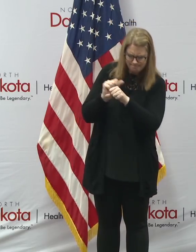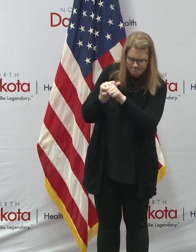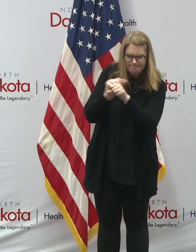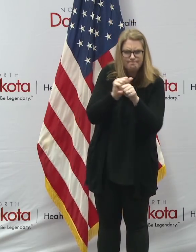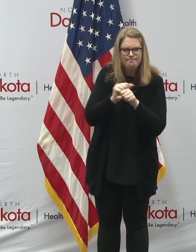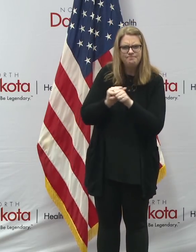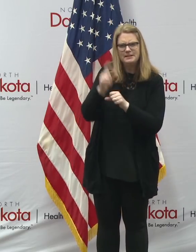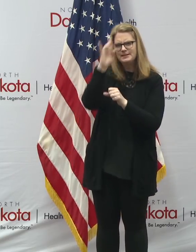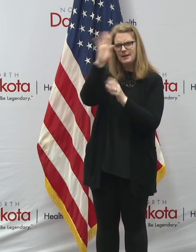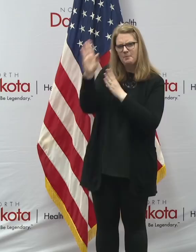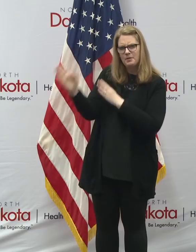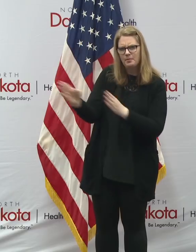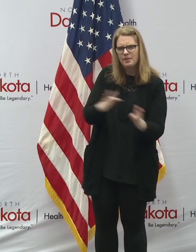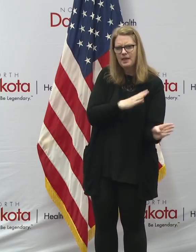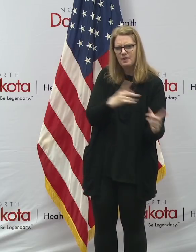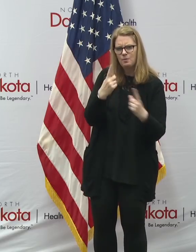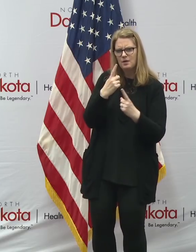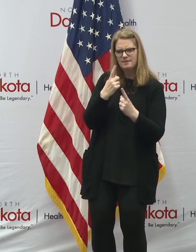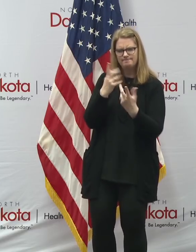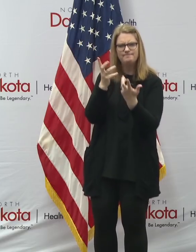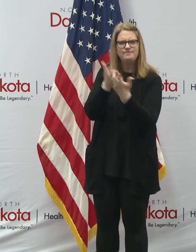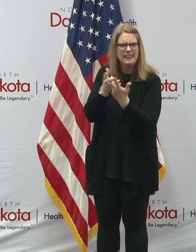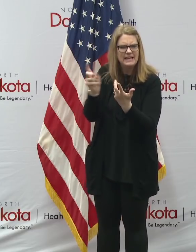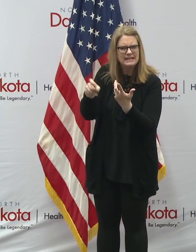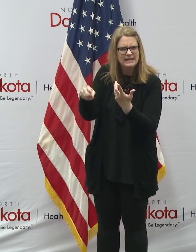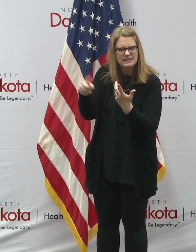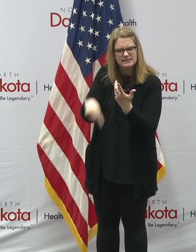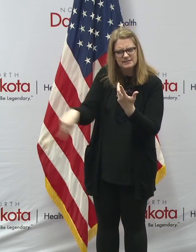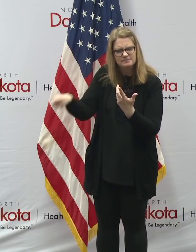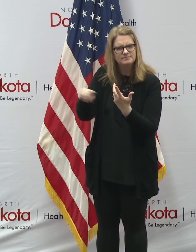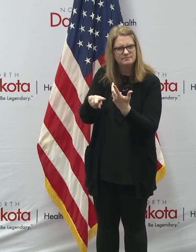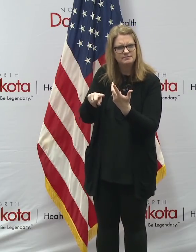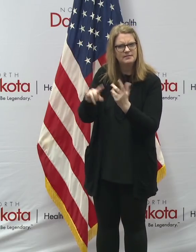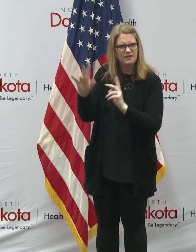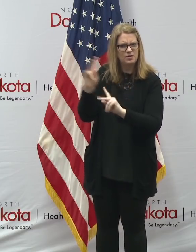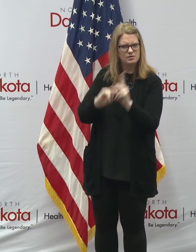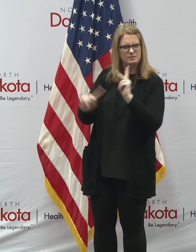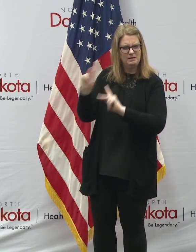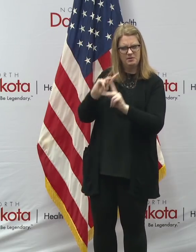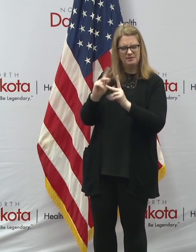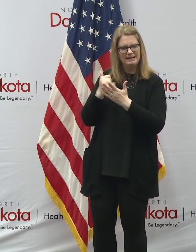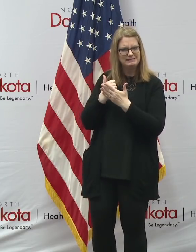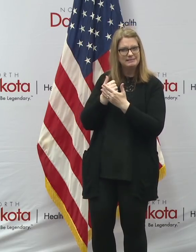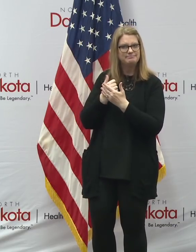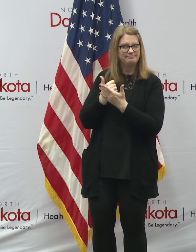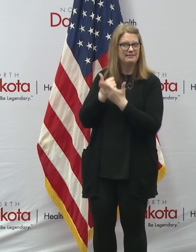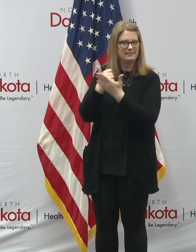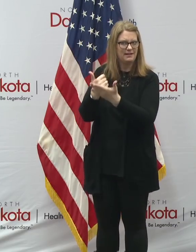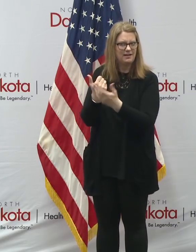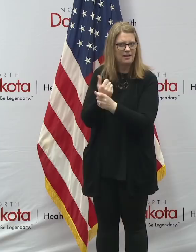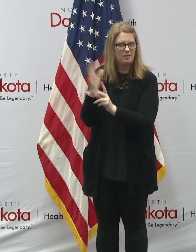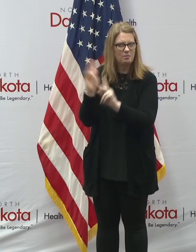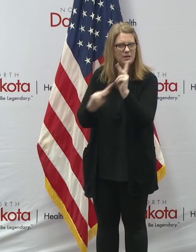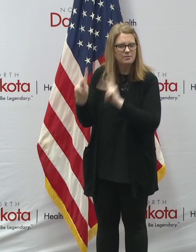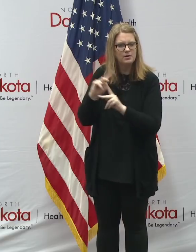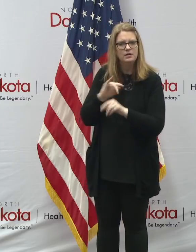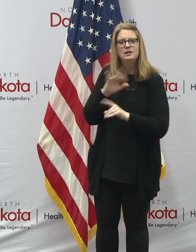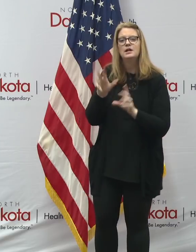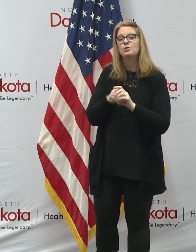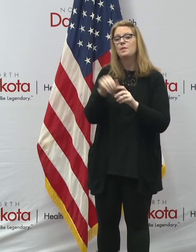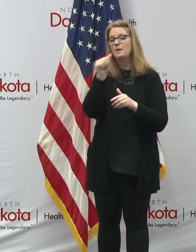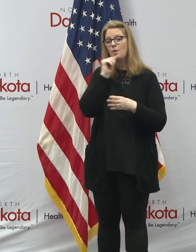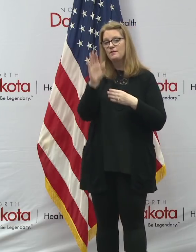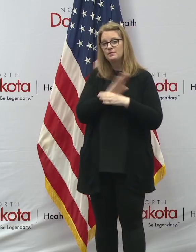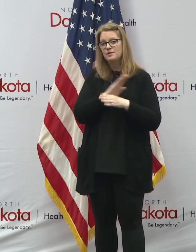And the plans that are being put forth could also be, again, will include the private sector